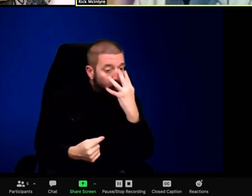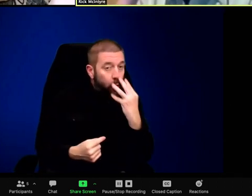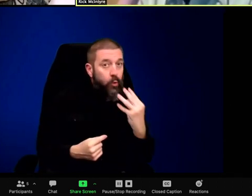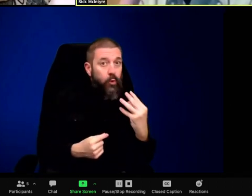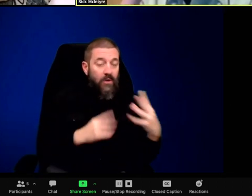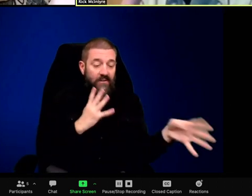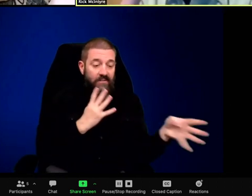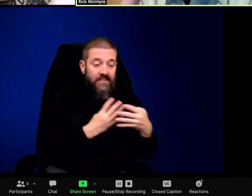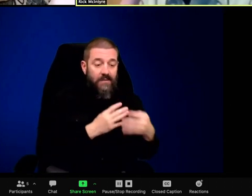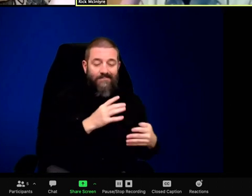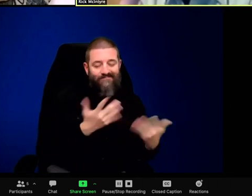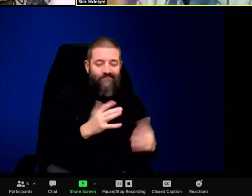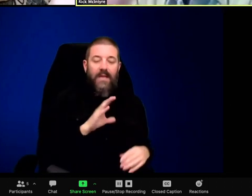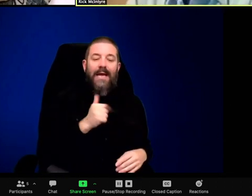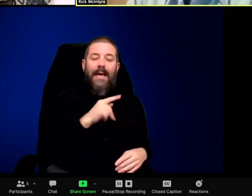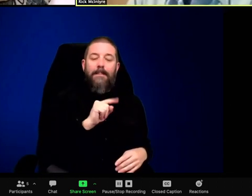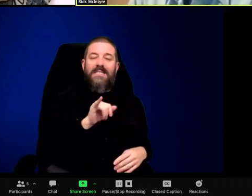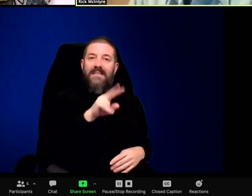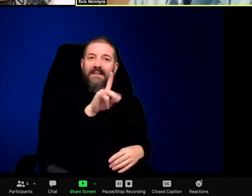you want to play you?